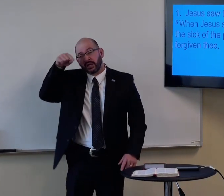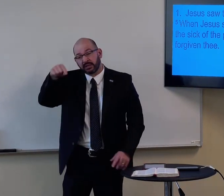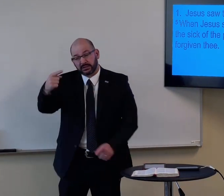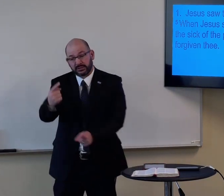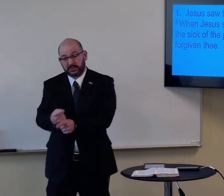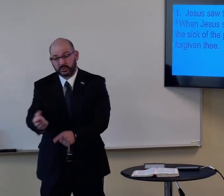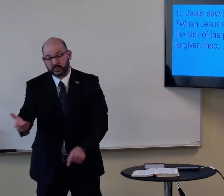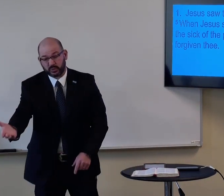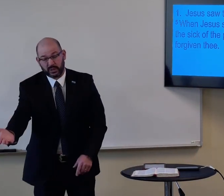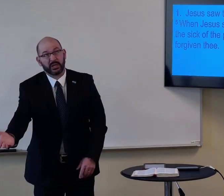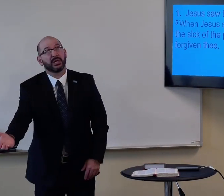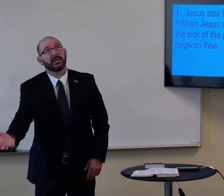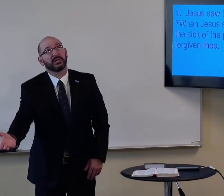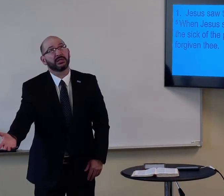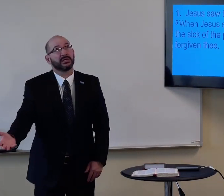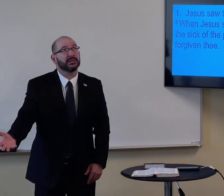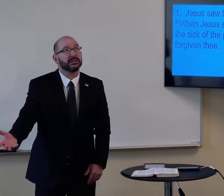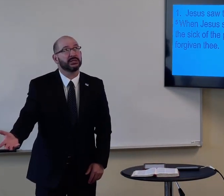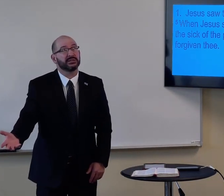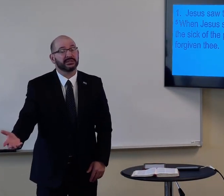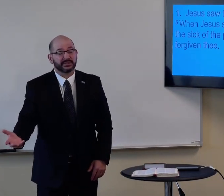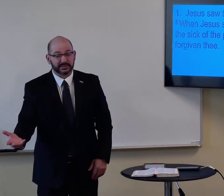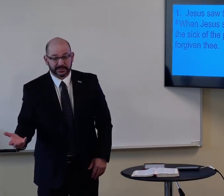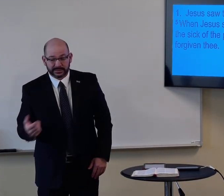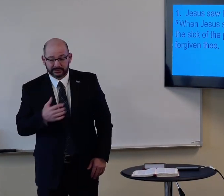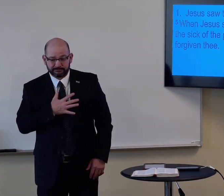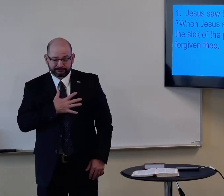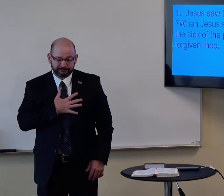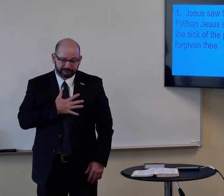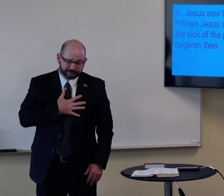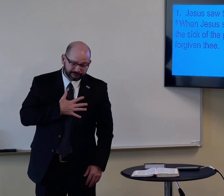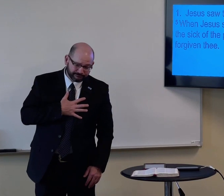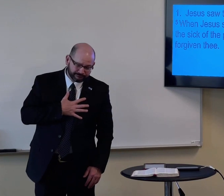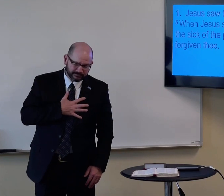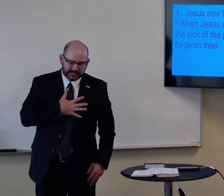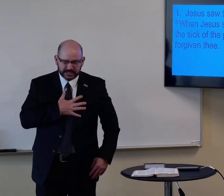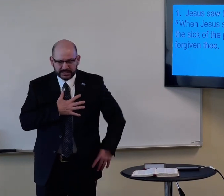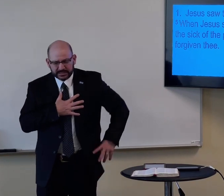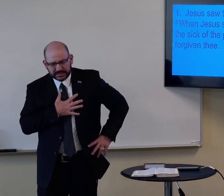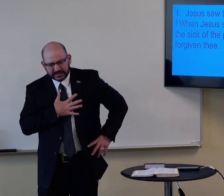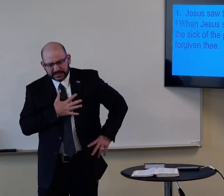I think that this thing over here, I think I should do it, but, you know,